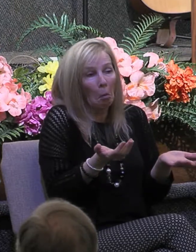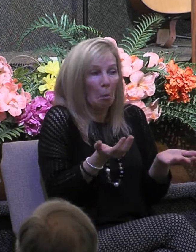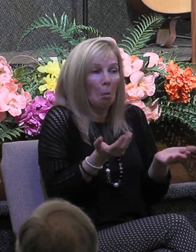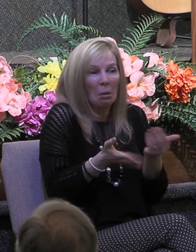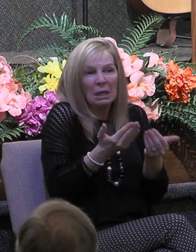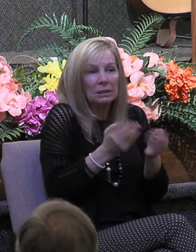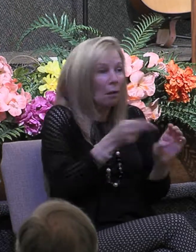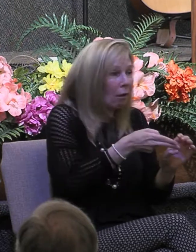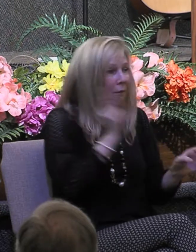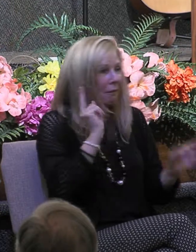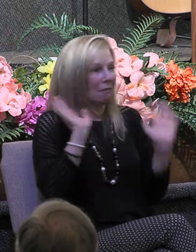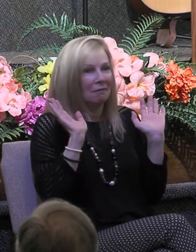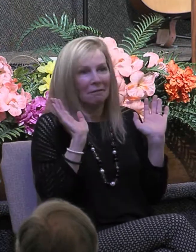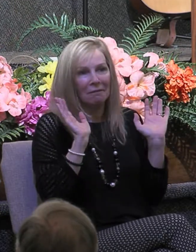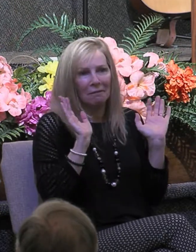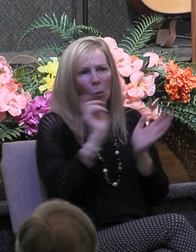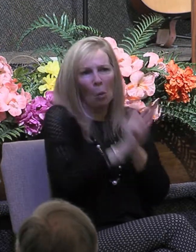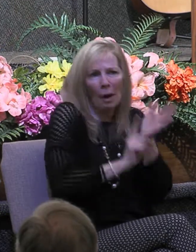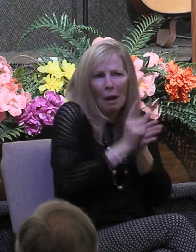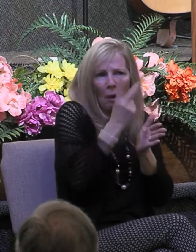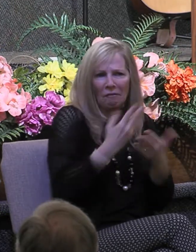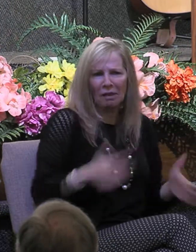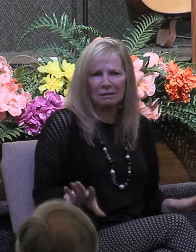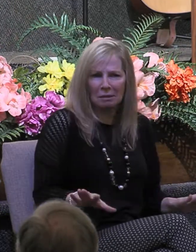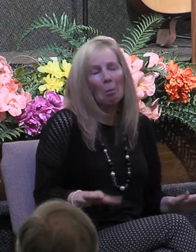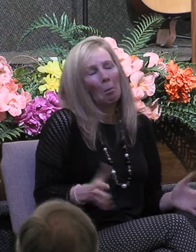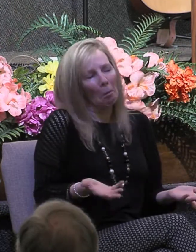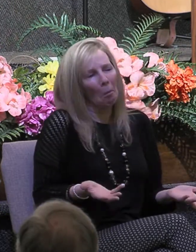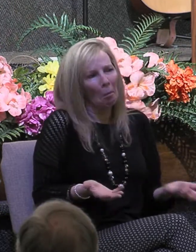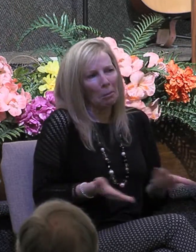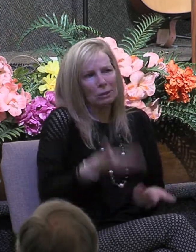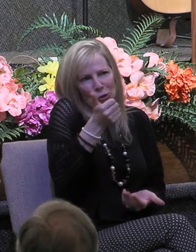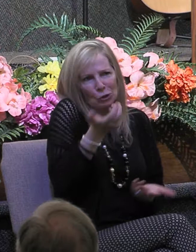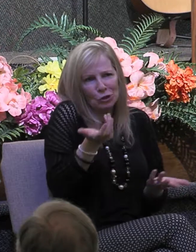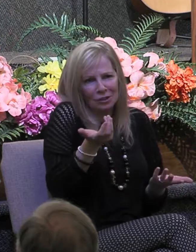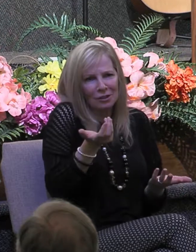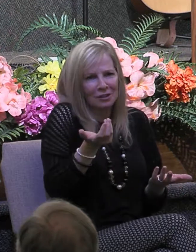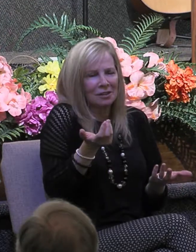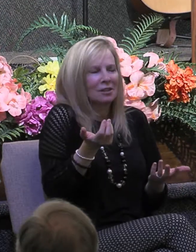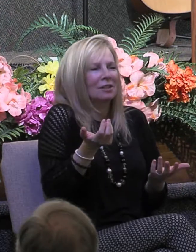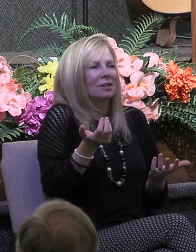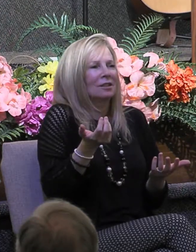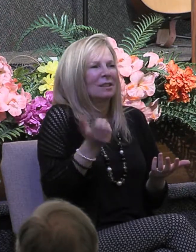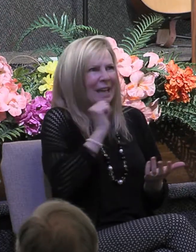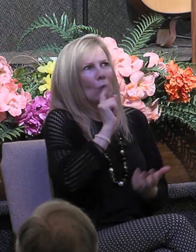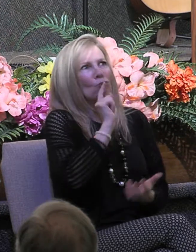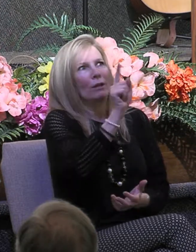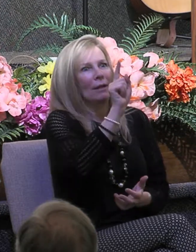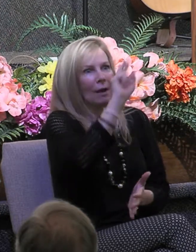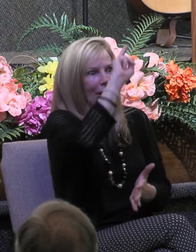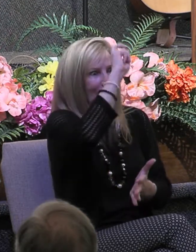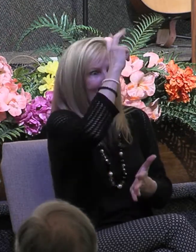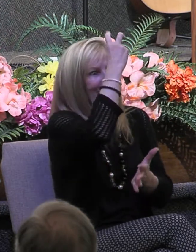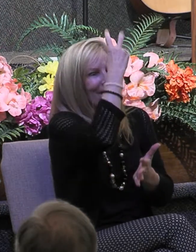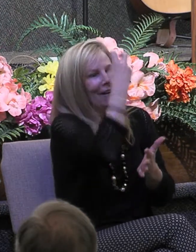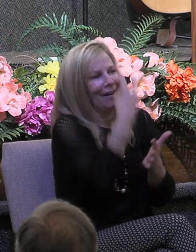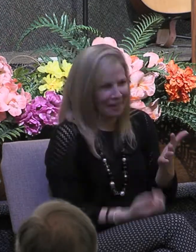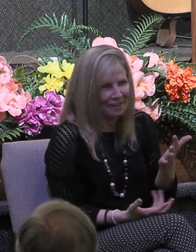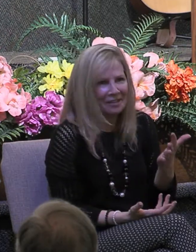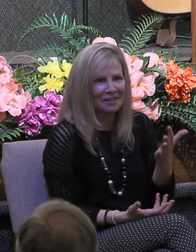of the church. Just for an hour and a half, that's it. With the church, you're not really functioning as the church. We are forced to be